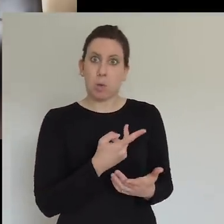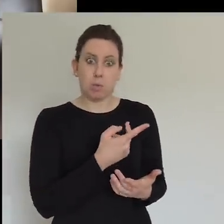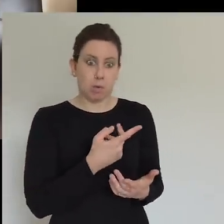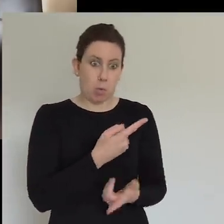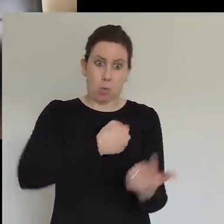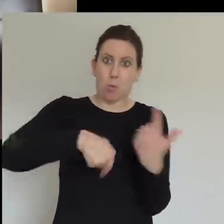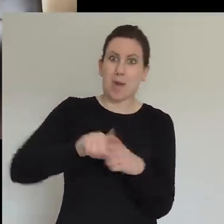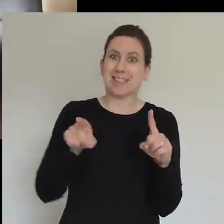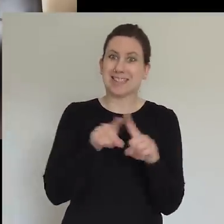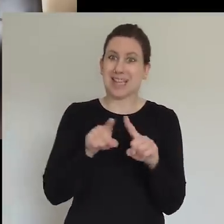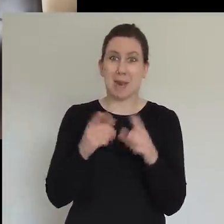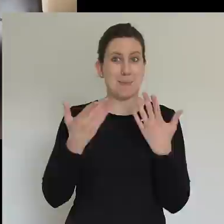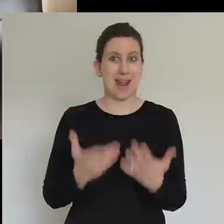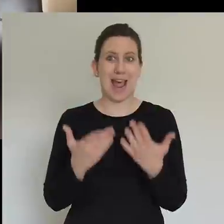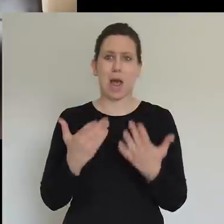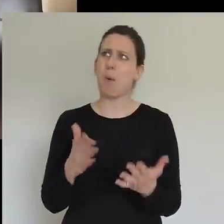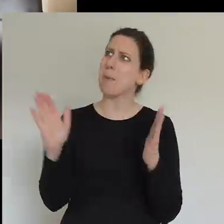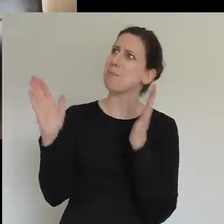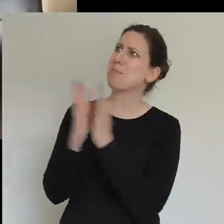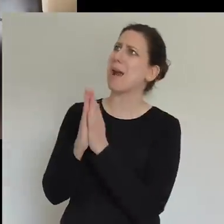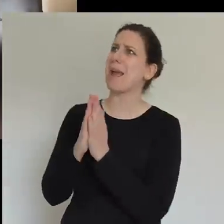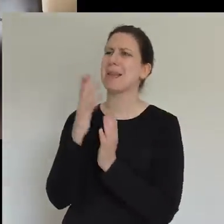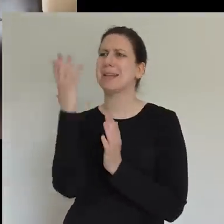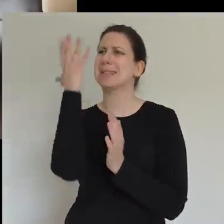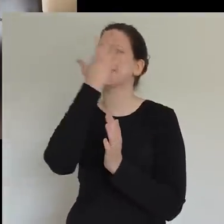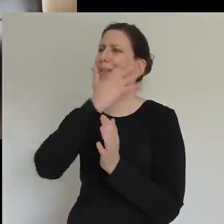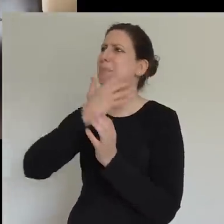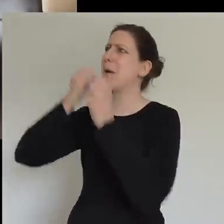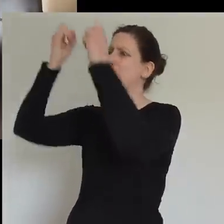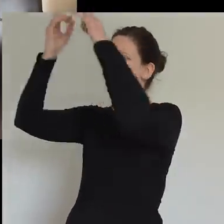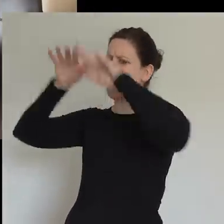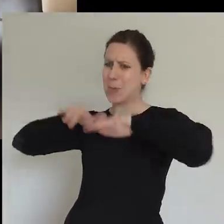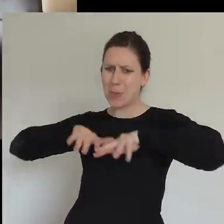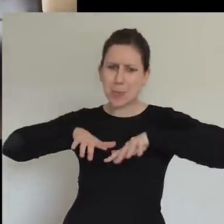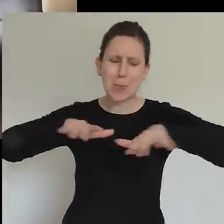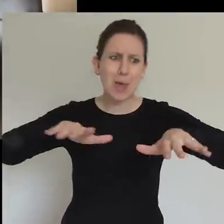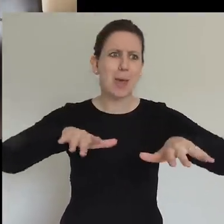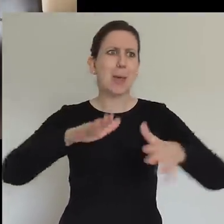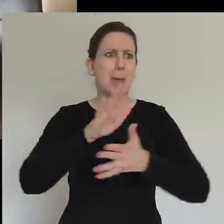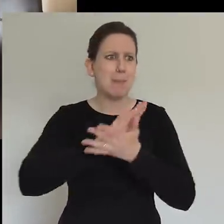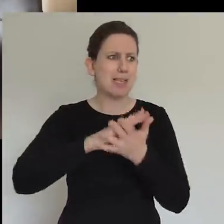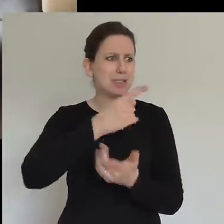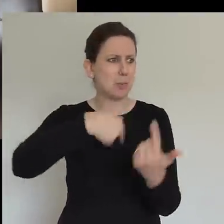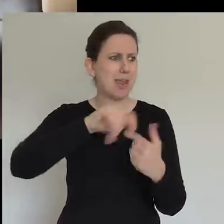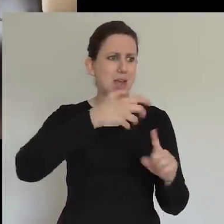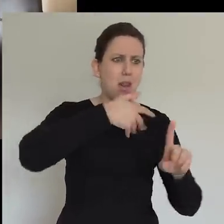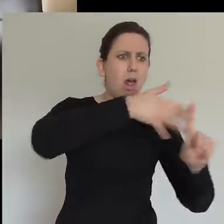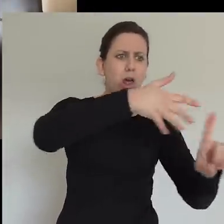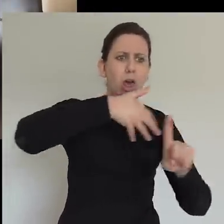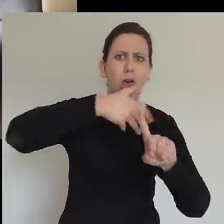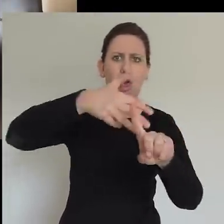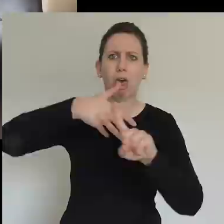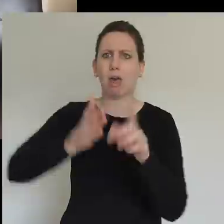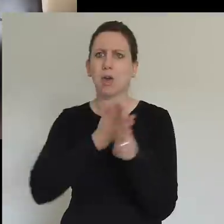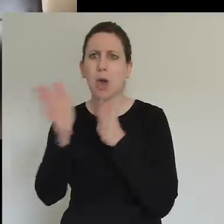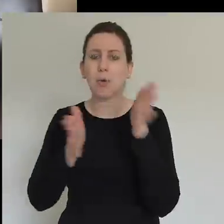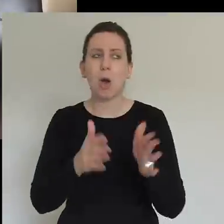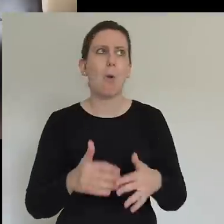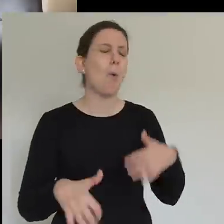move out together, to be those sent ones that God longs for us to be. It's exciting, isn't it? It's exciting. But it's also, the hallmarks